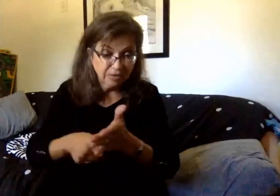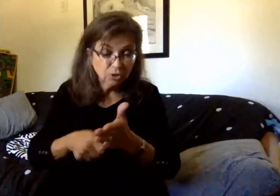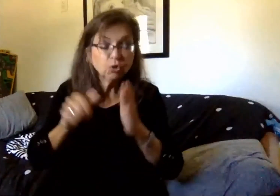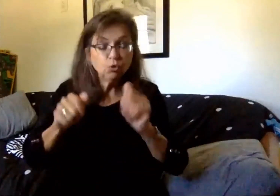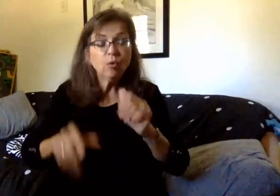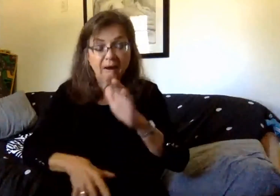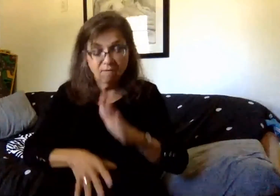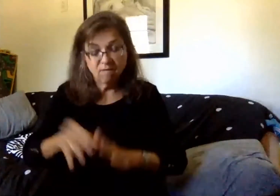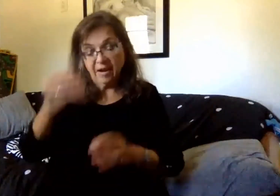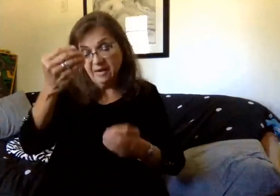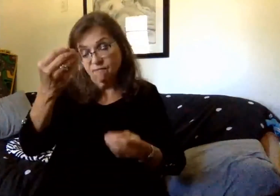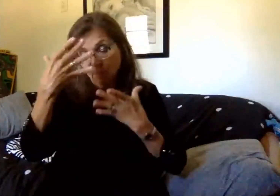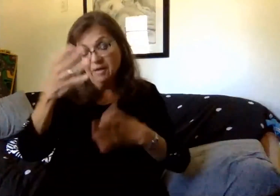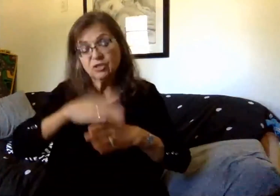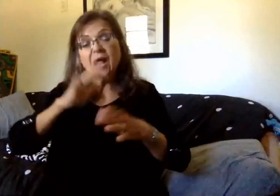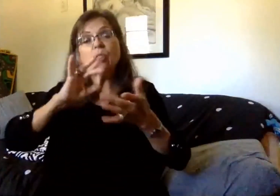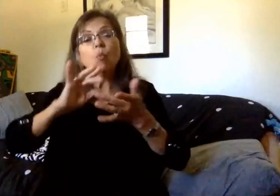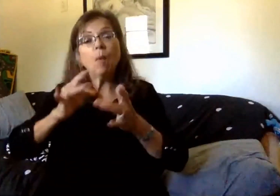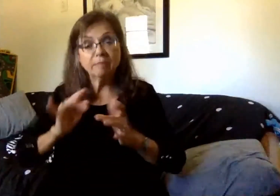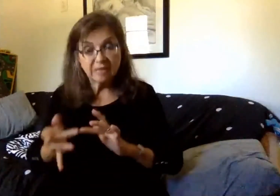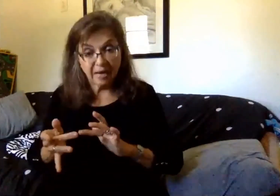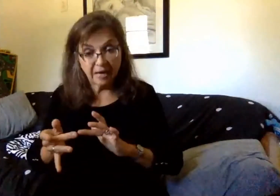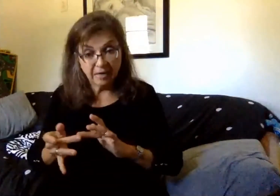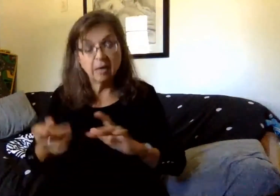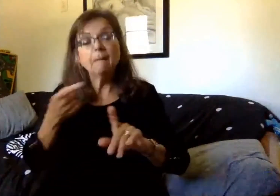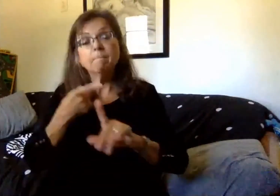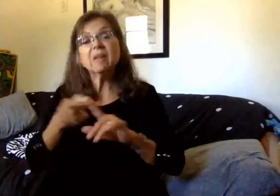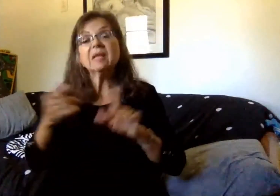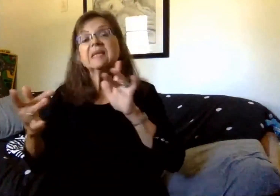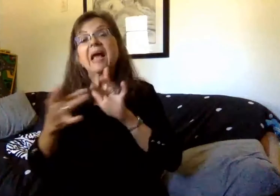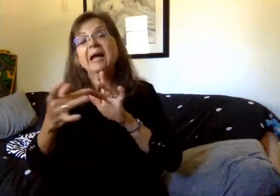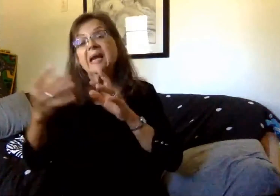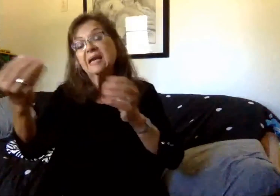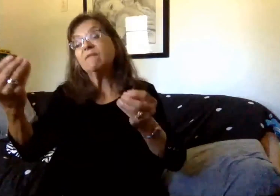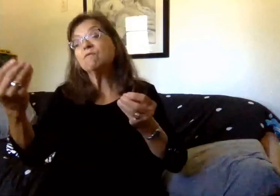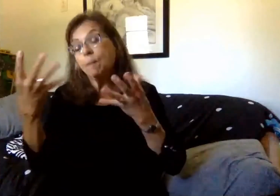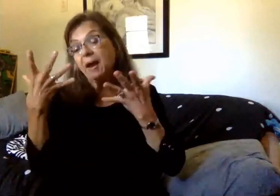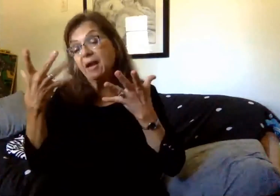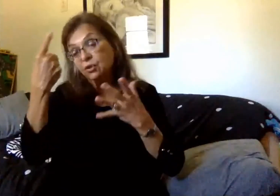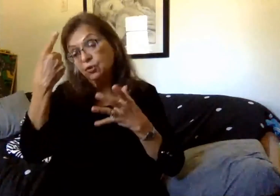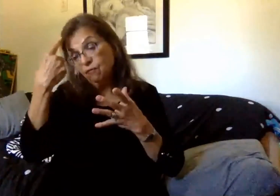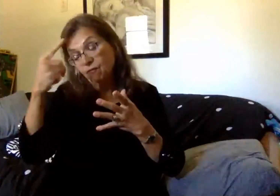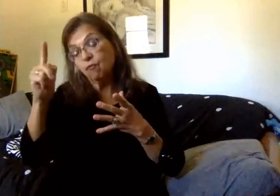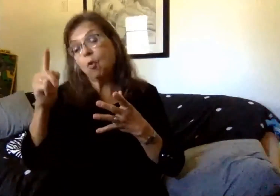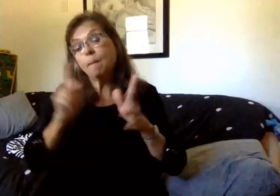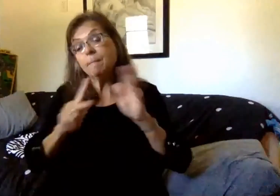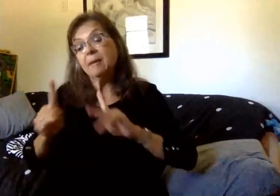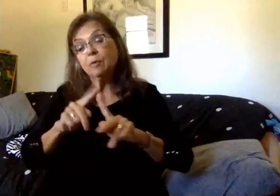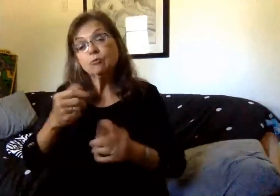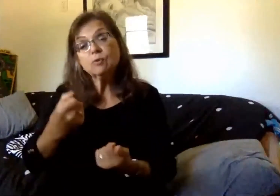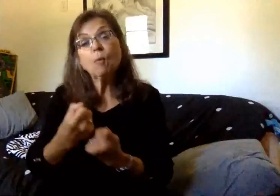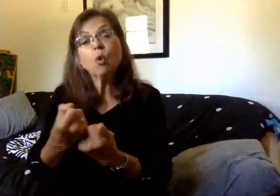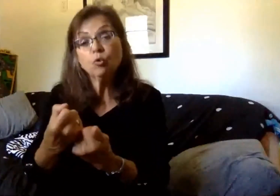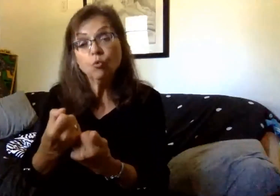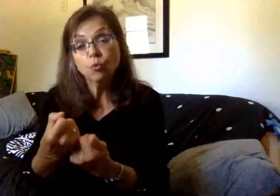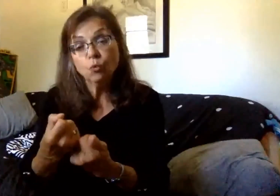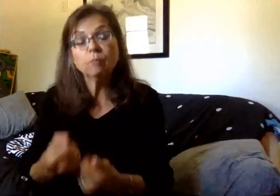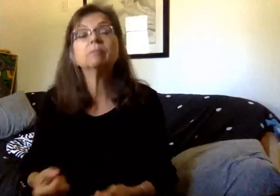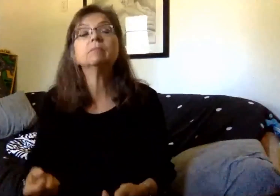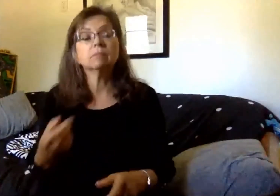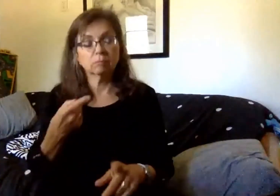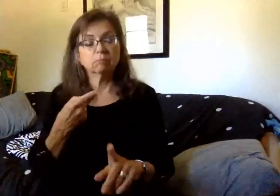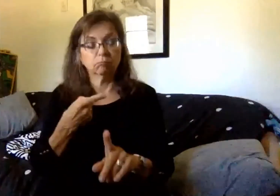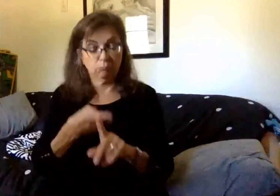on the main page of our website, along with the contact information for individuals that will provide support. In addition,